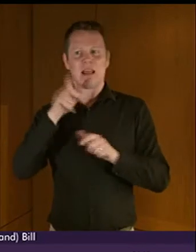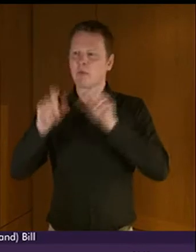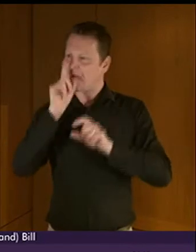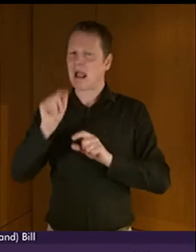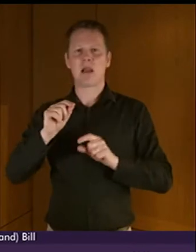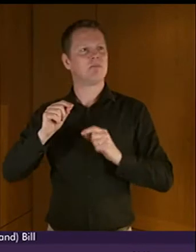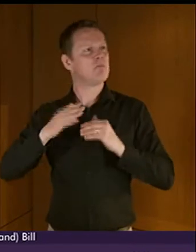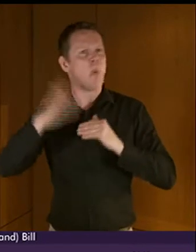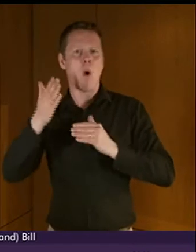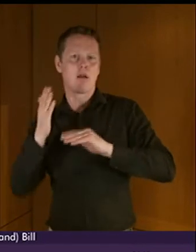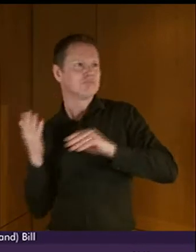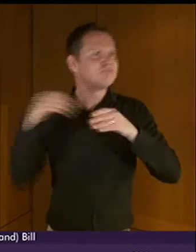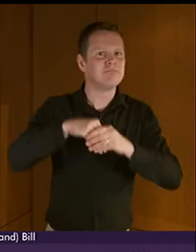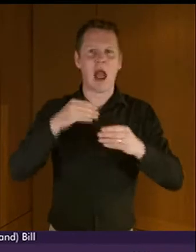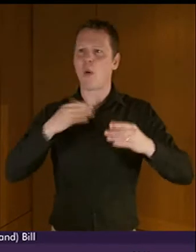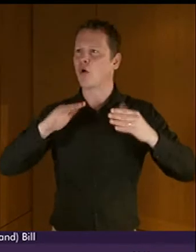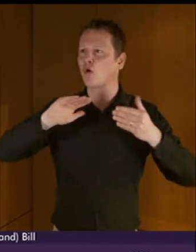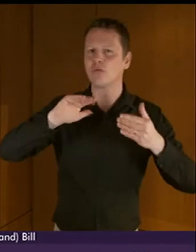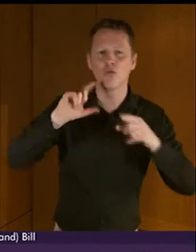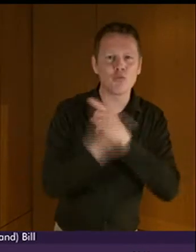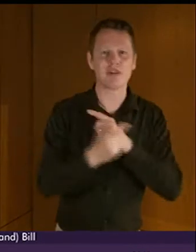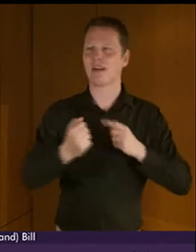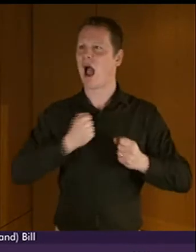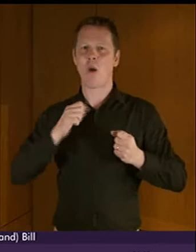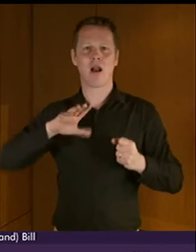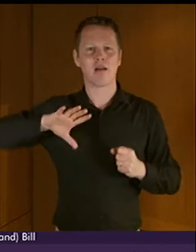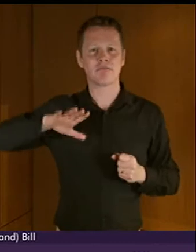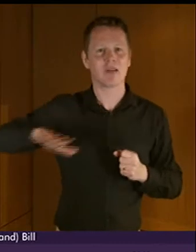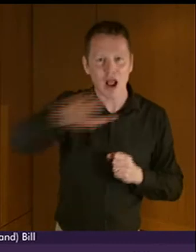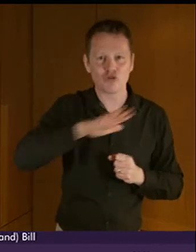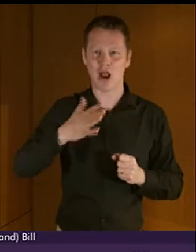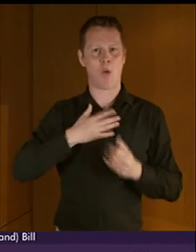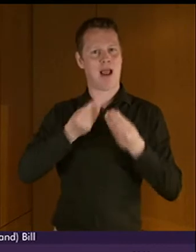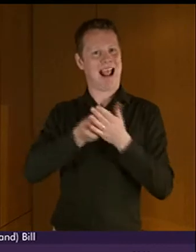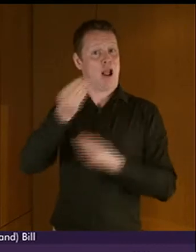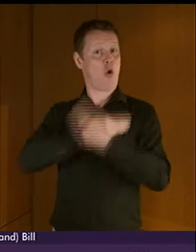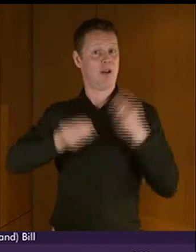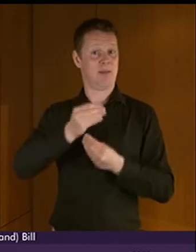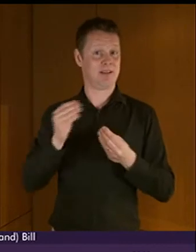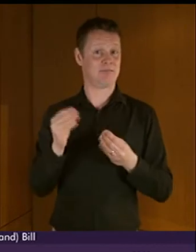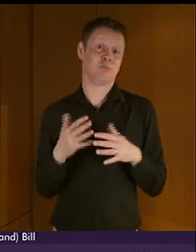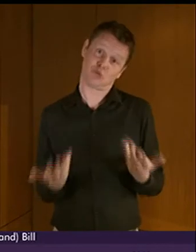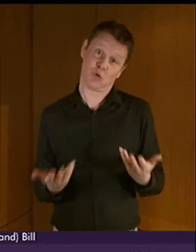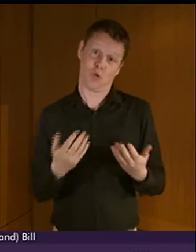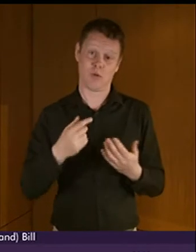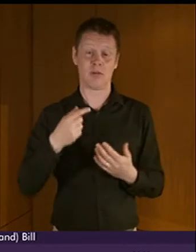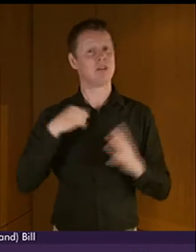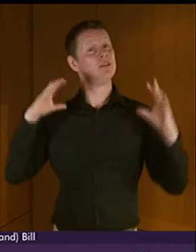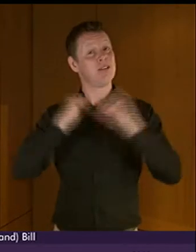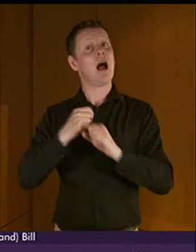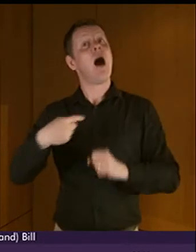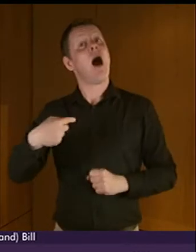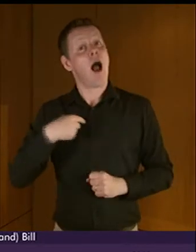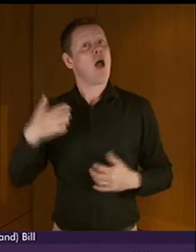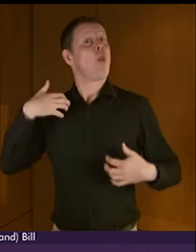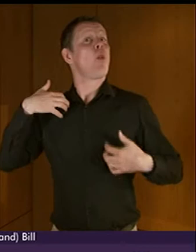and want to make to our communities, our country and our economy. So, I look forward